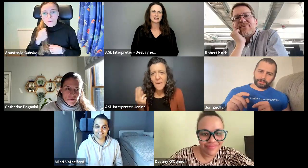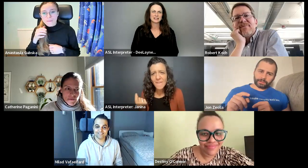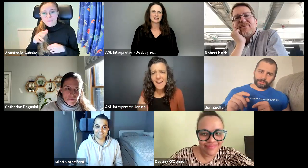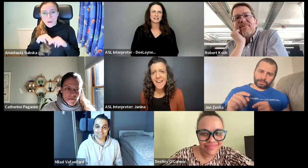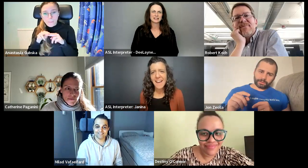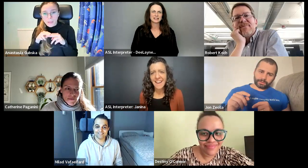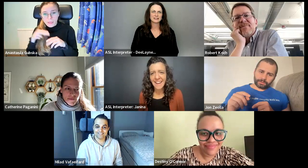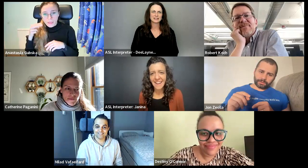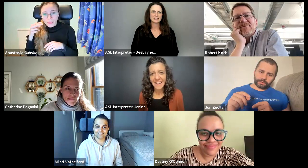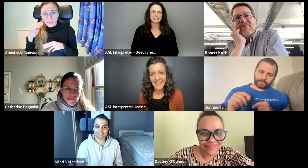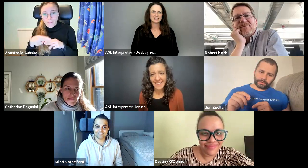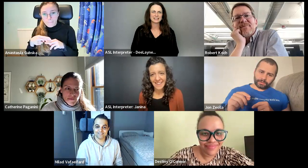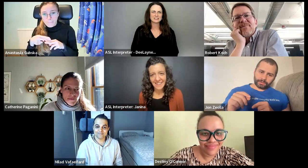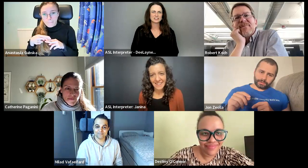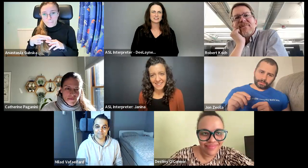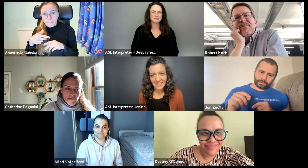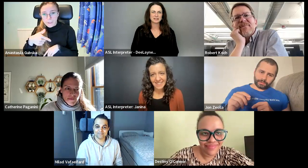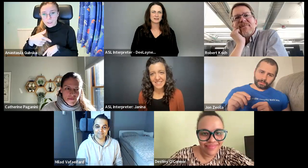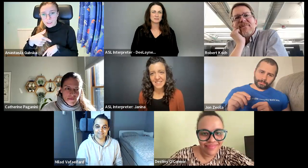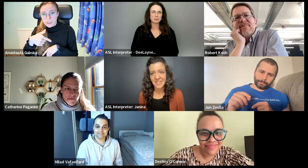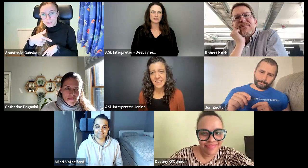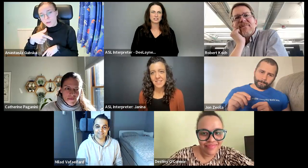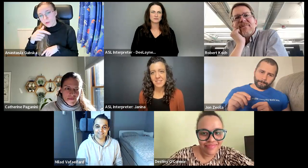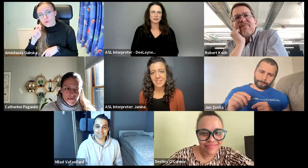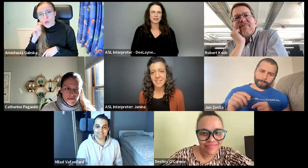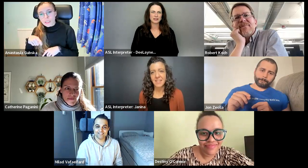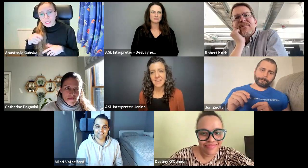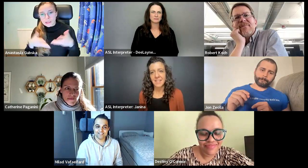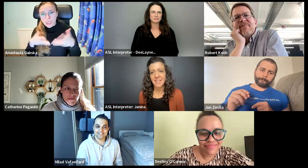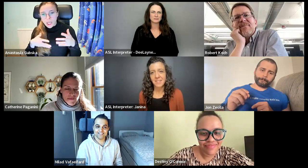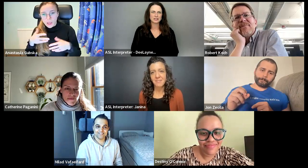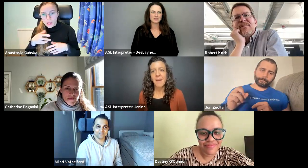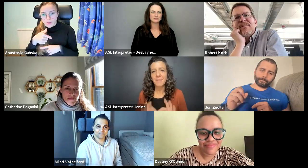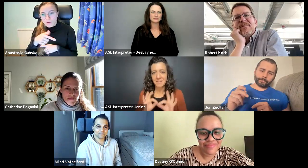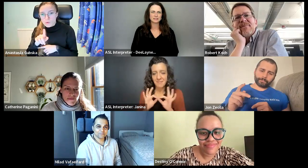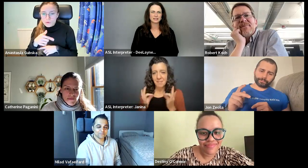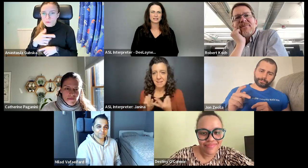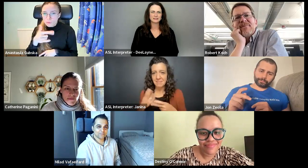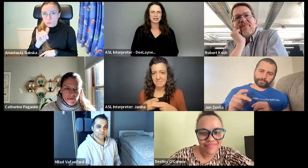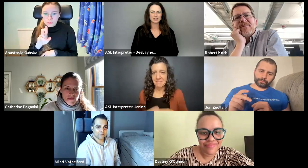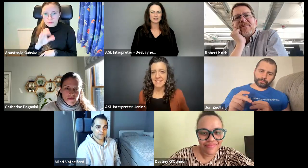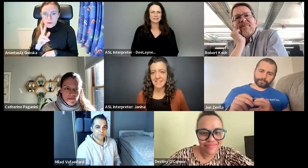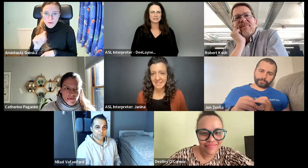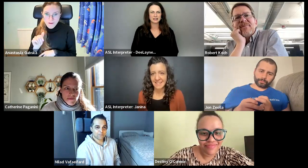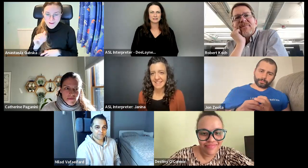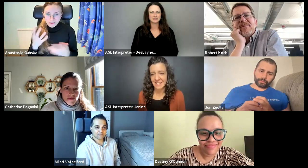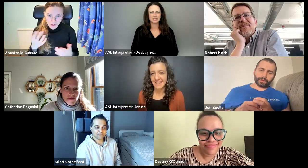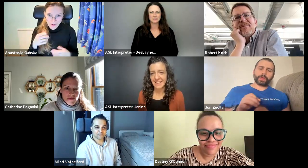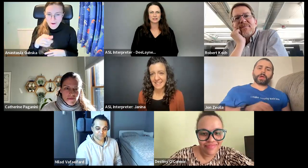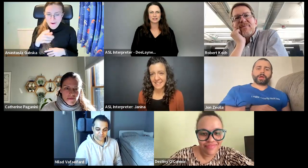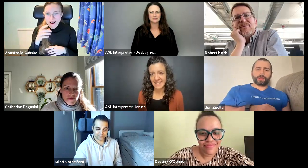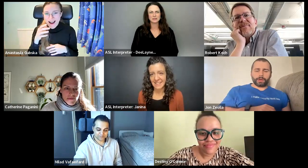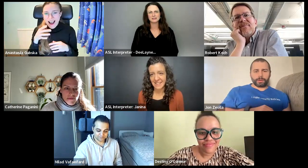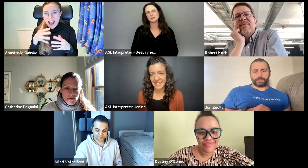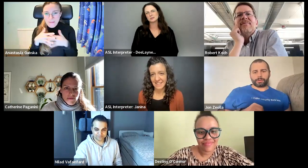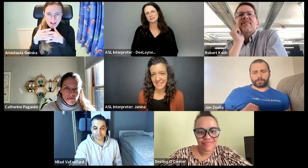Um, it's just, um, the abbreviation for my name, um, in Hungarian sign, they,